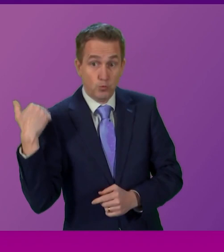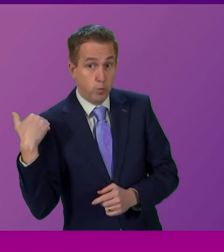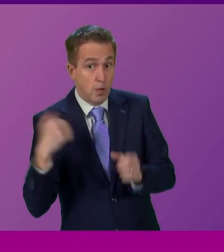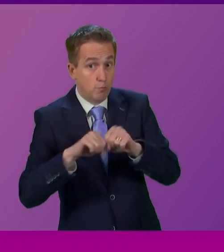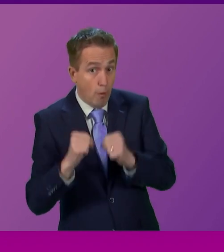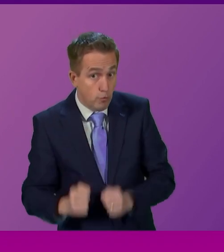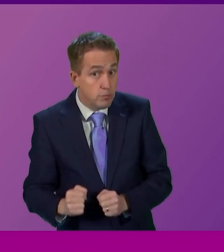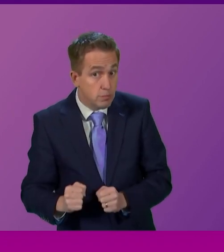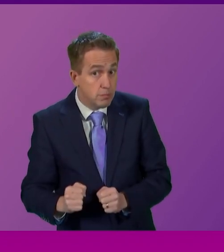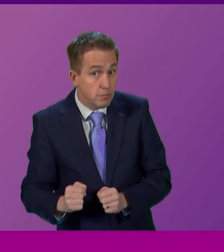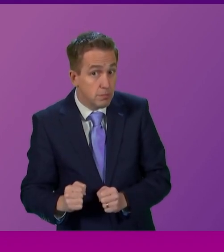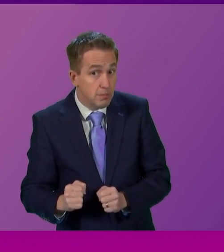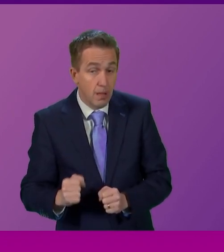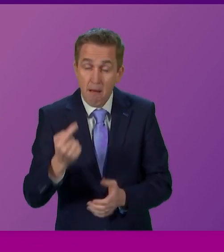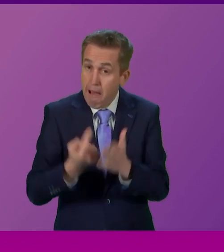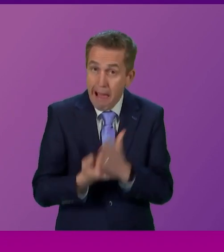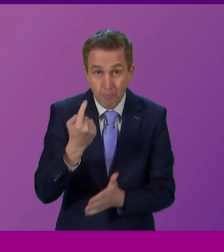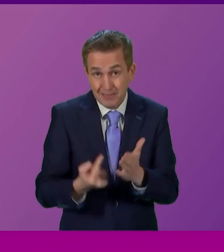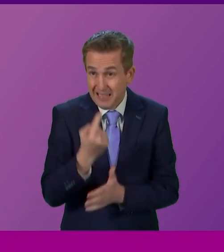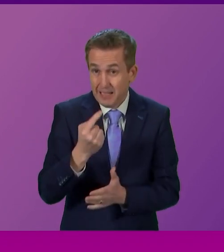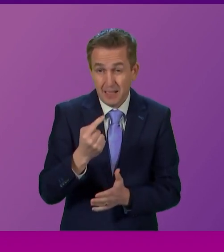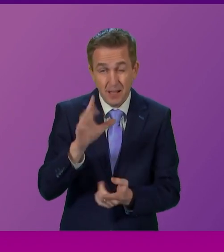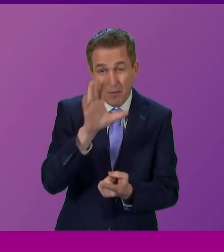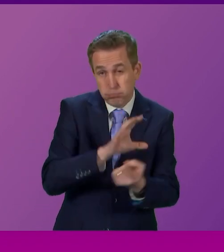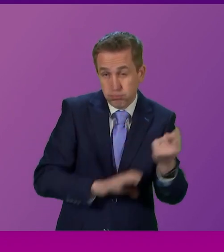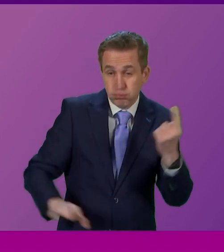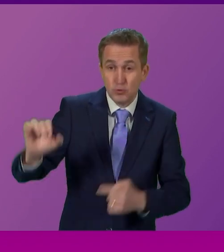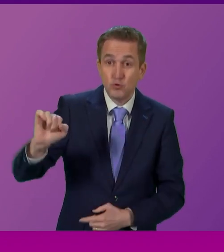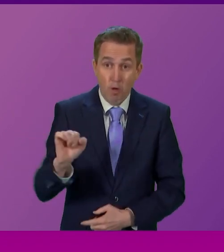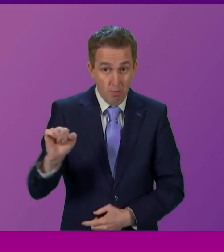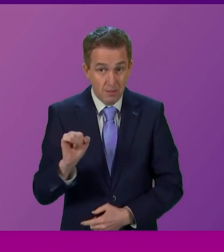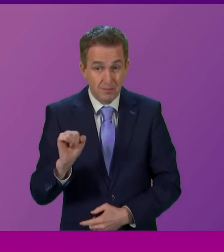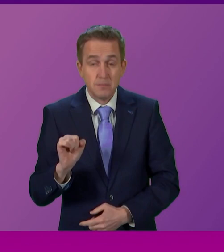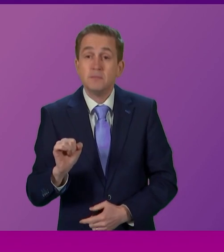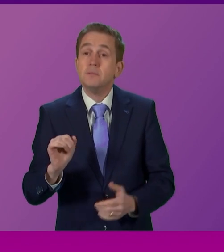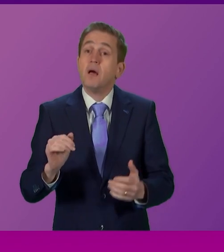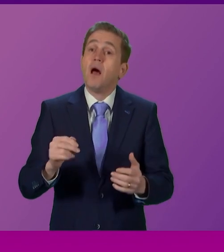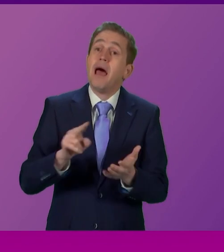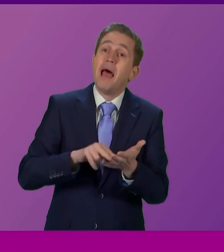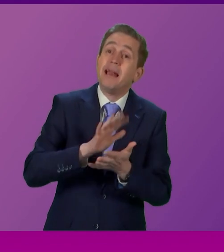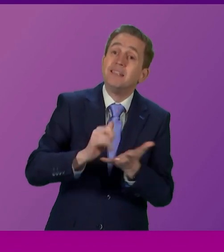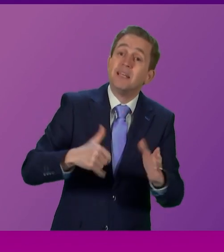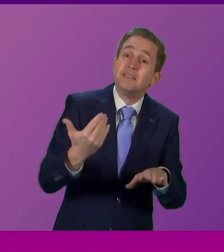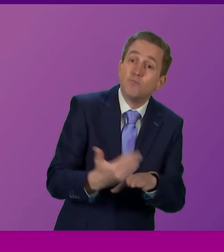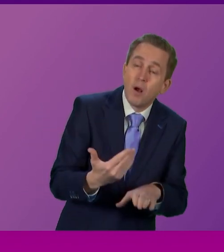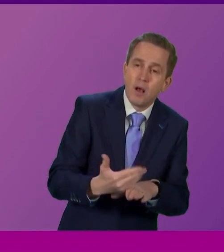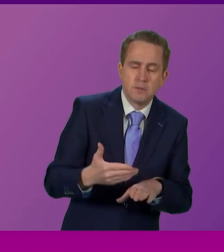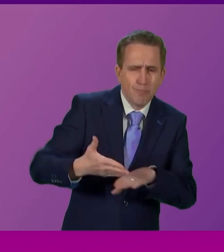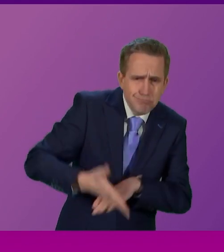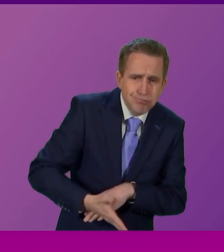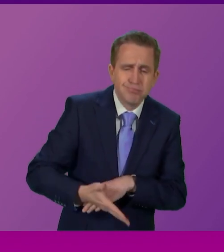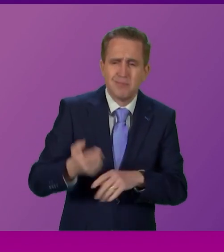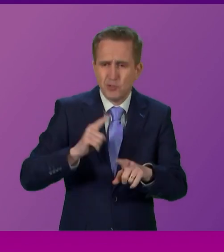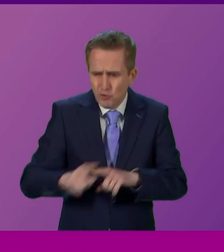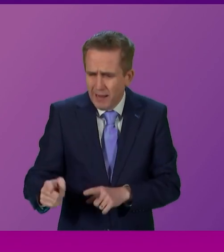Presiding Officer, this is happening all over Scotland. Frontline workers are doing their best. They are going to huge efforts to